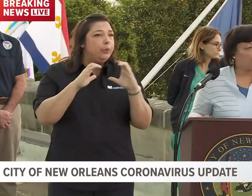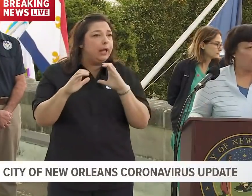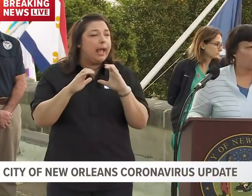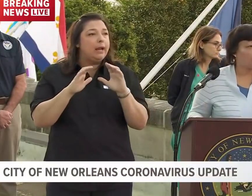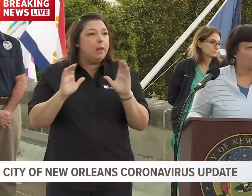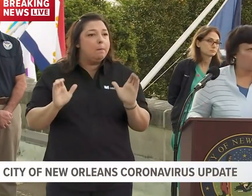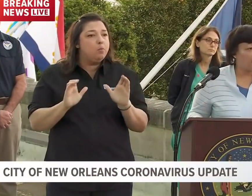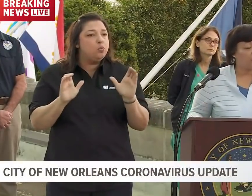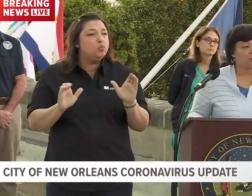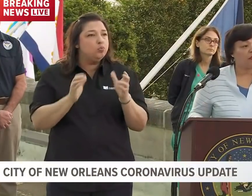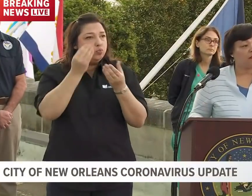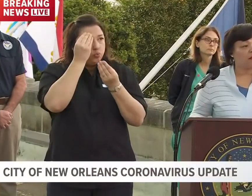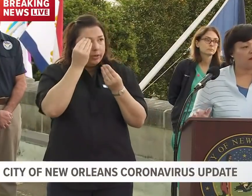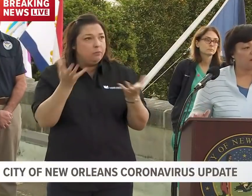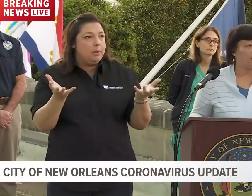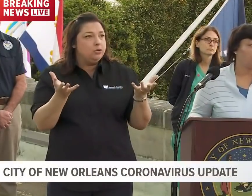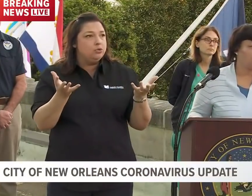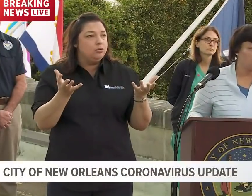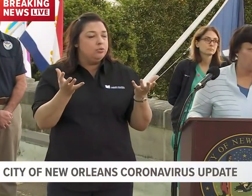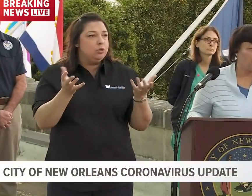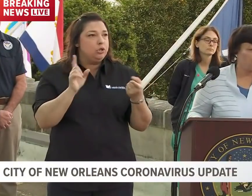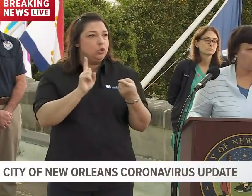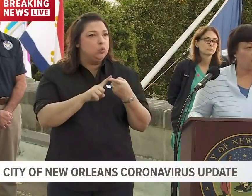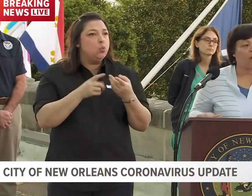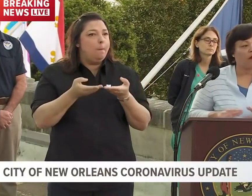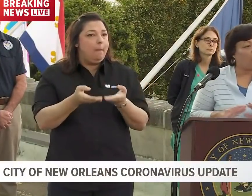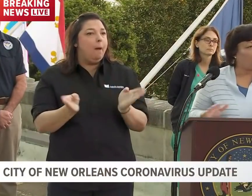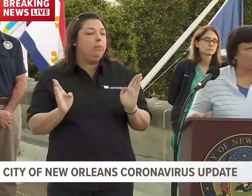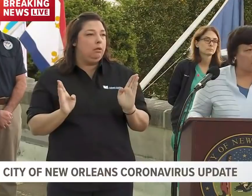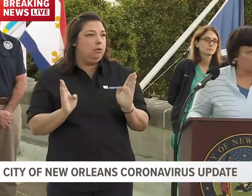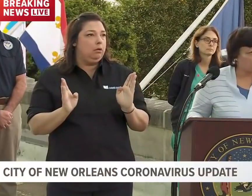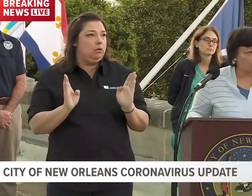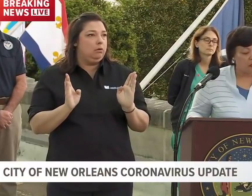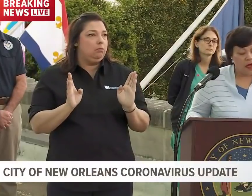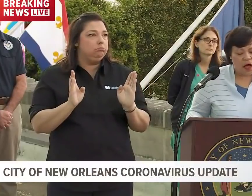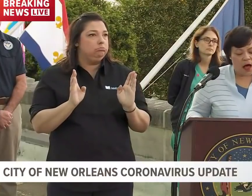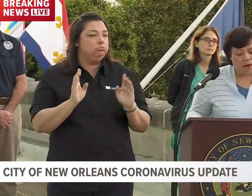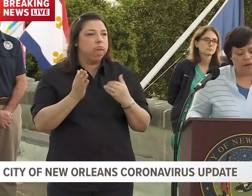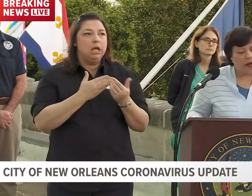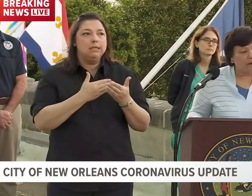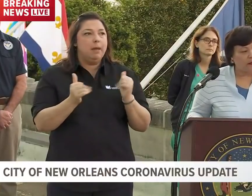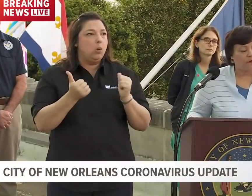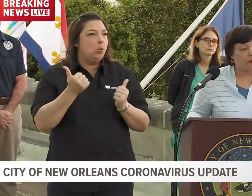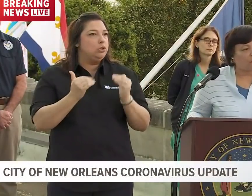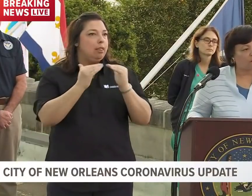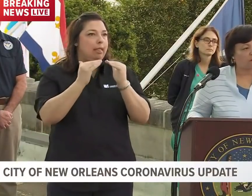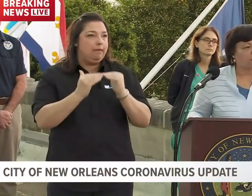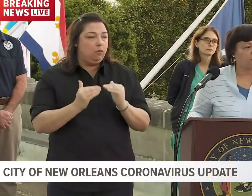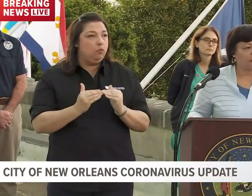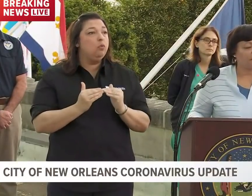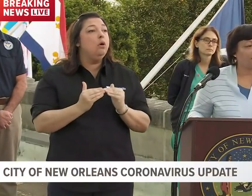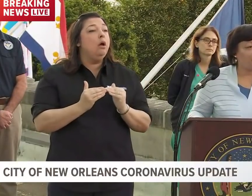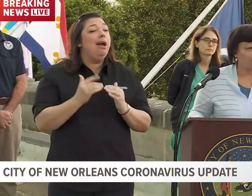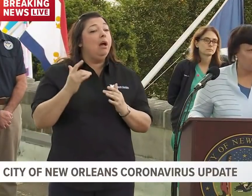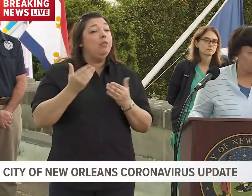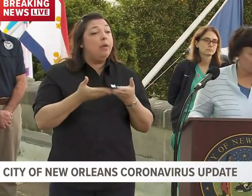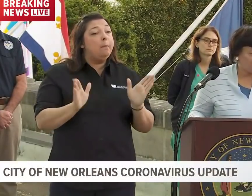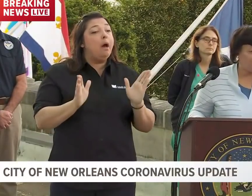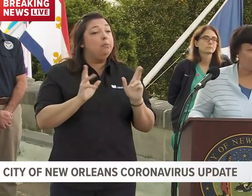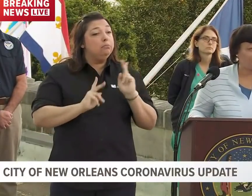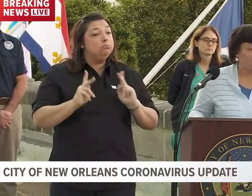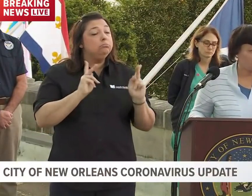pushing out information and data to the public on all levels. The public, of course, is concerned about